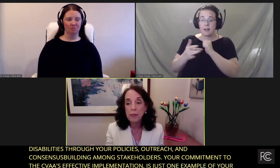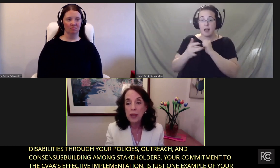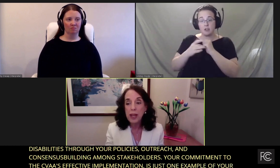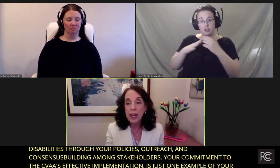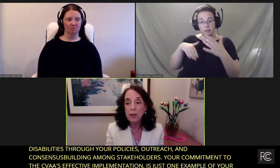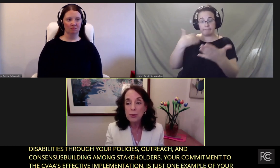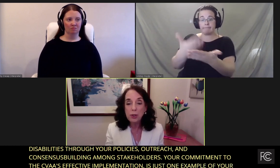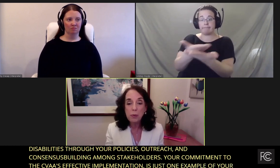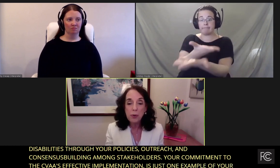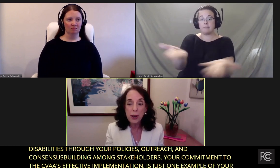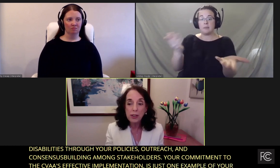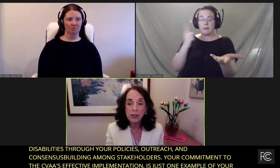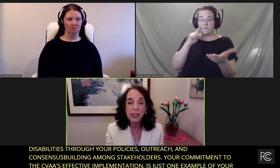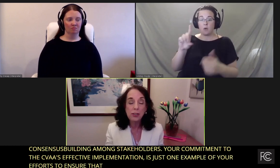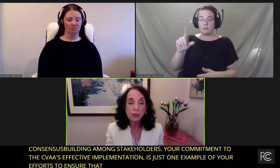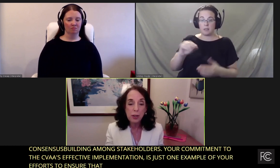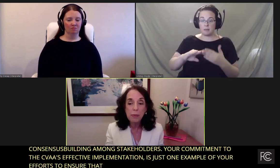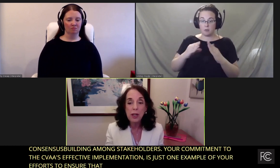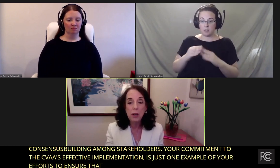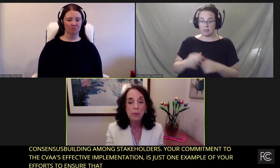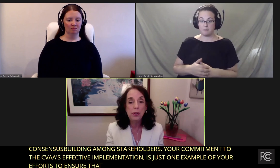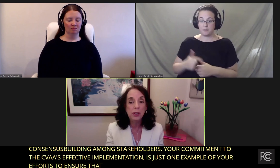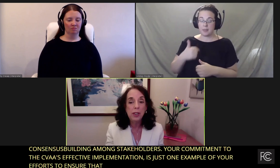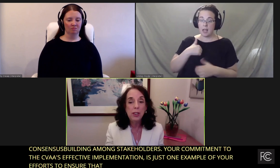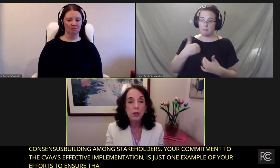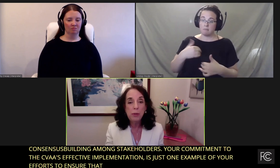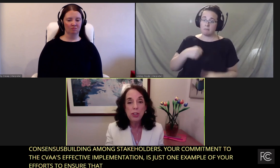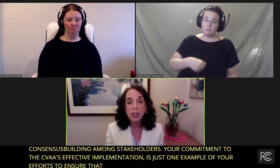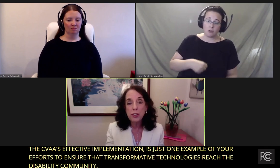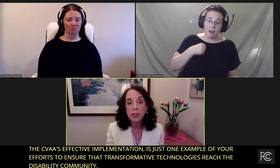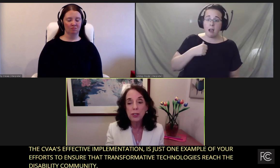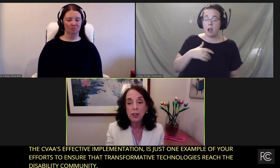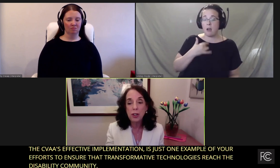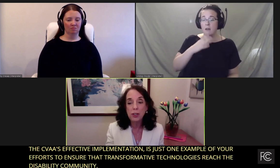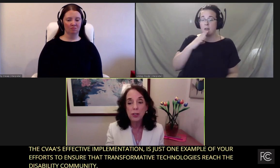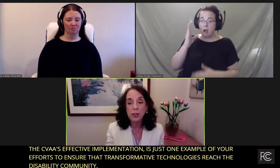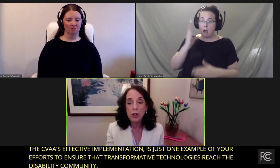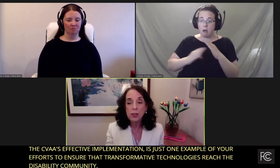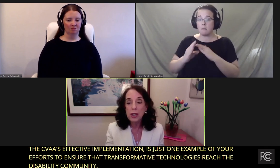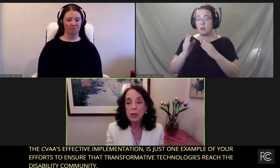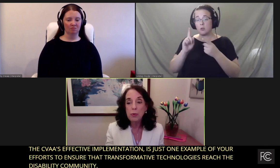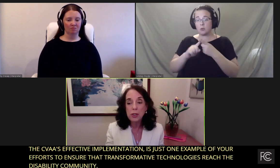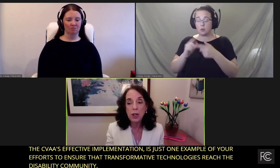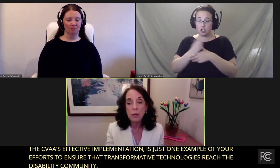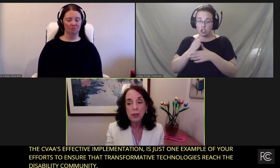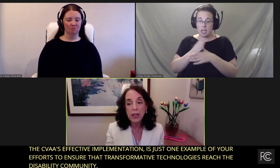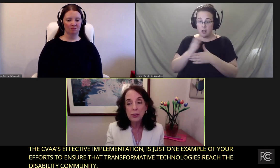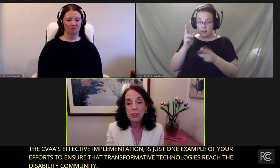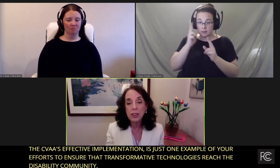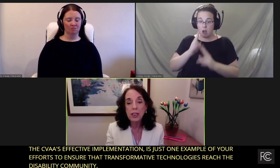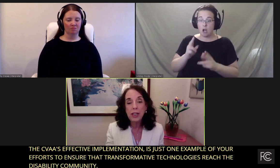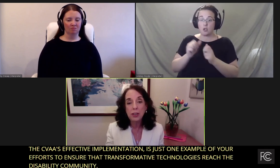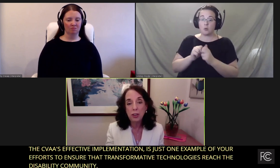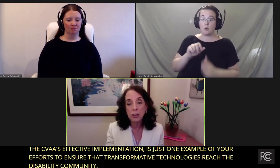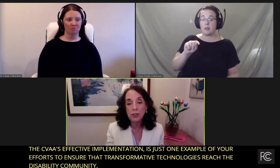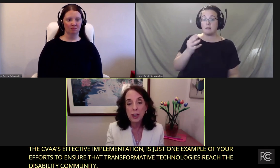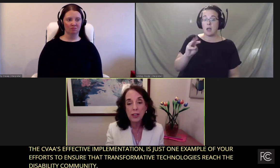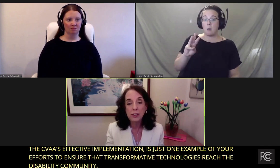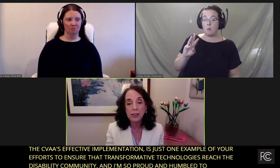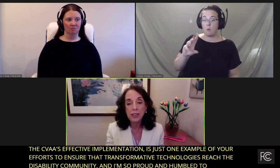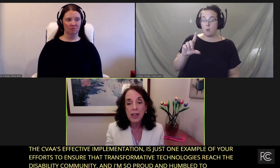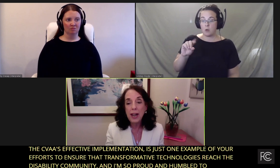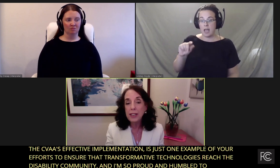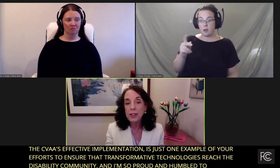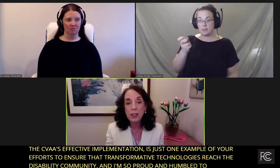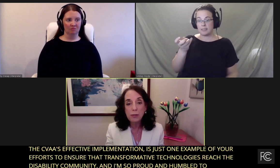And I'm so proud and extremely humbled to be sharing this honor today with Tom Likowski and Claude